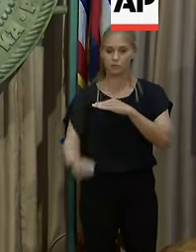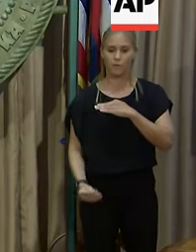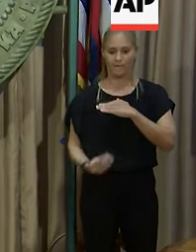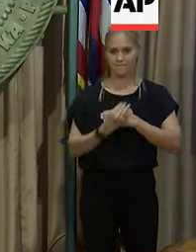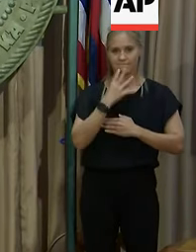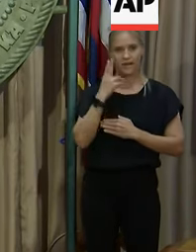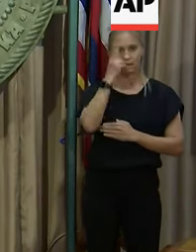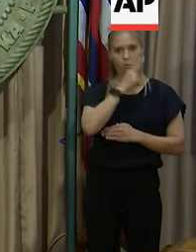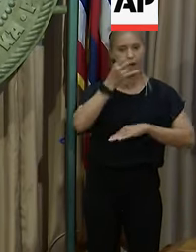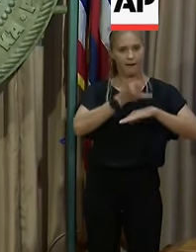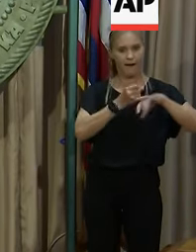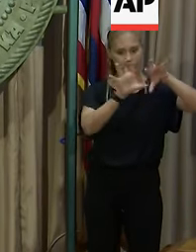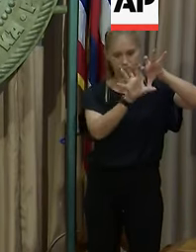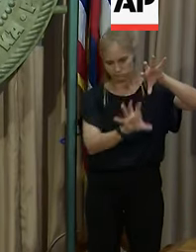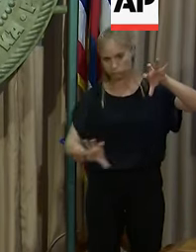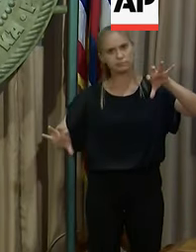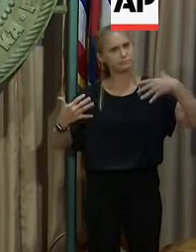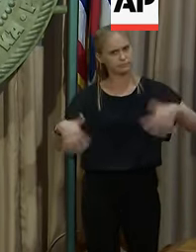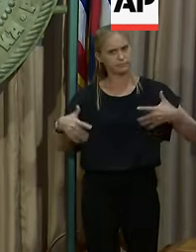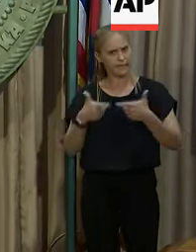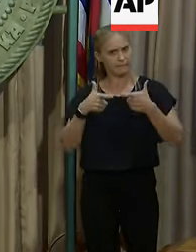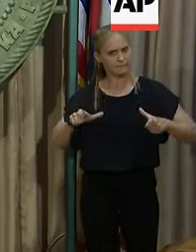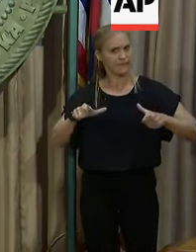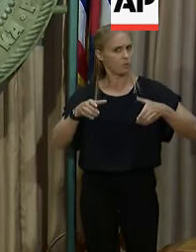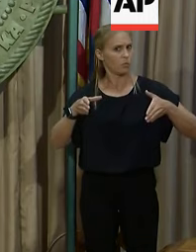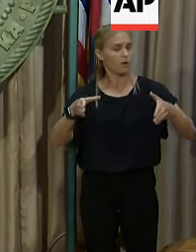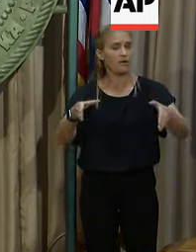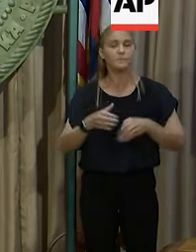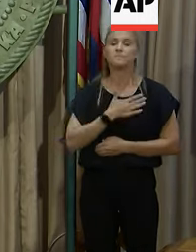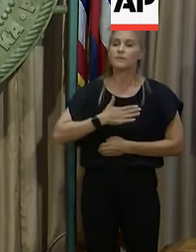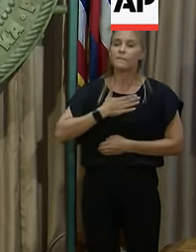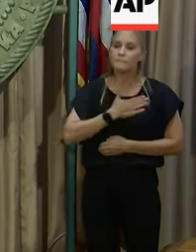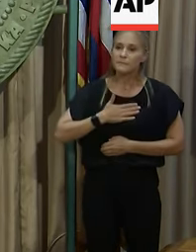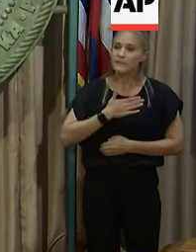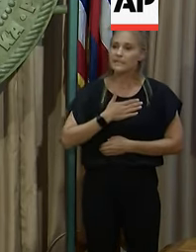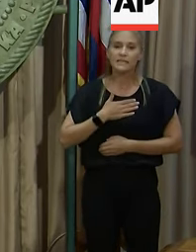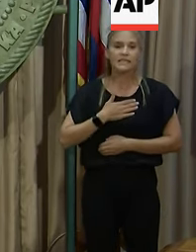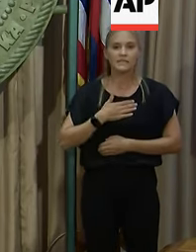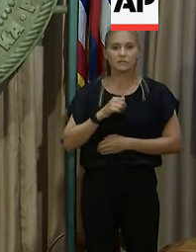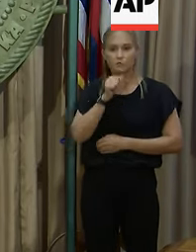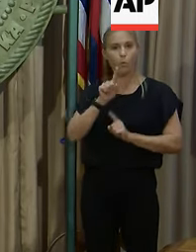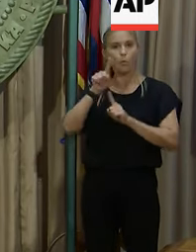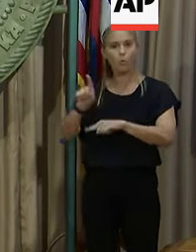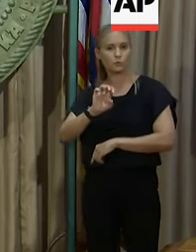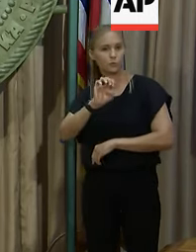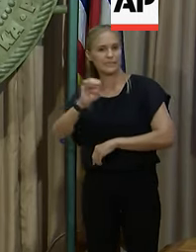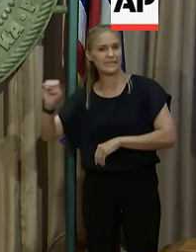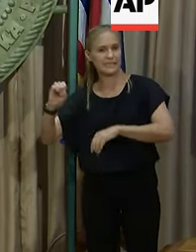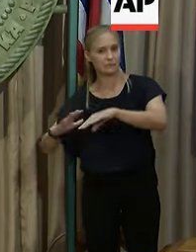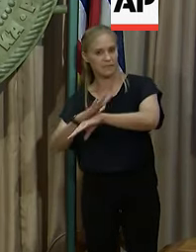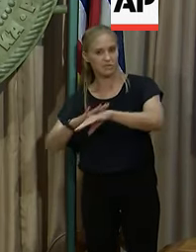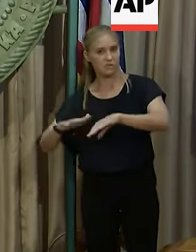the islands significantly, stay away from east-facing shores as we do expect